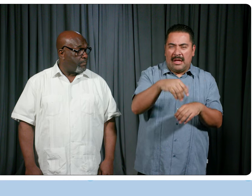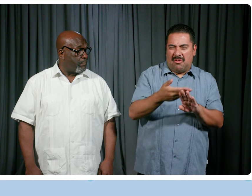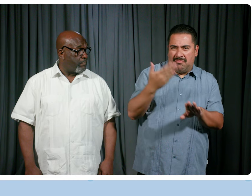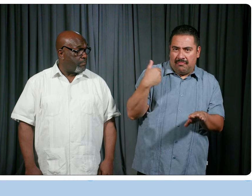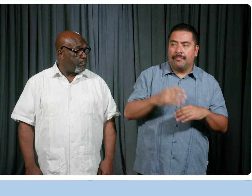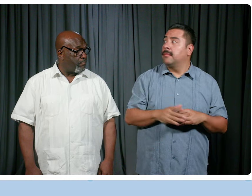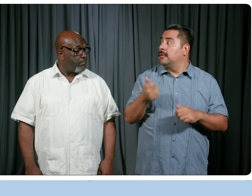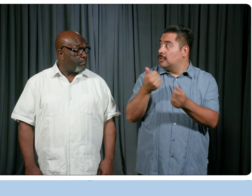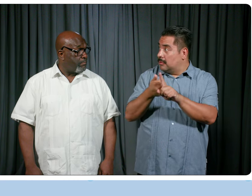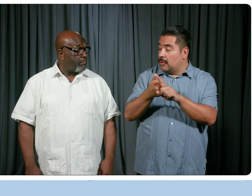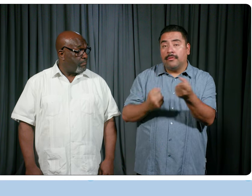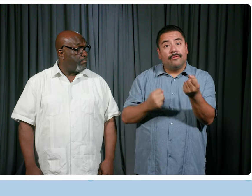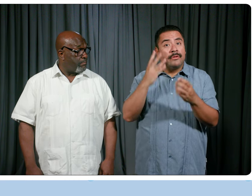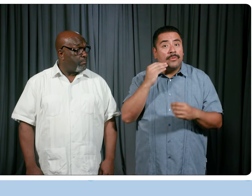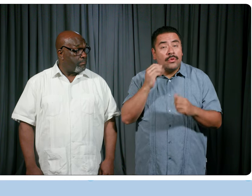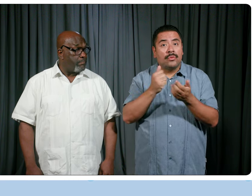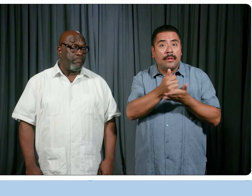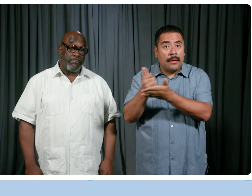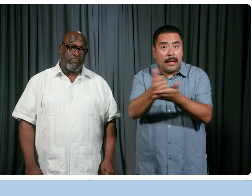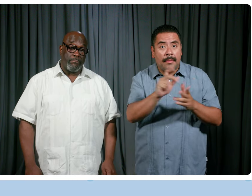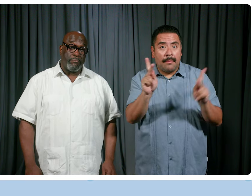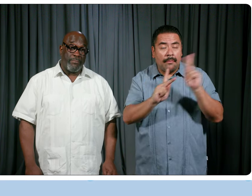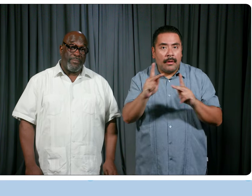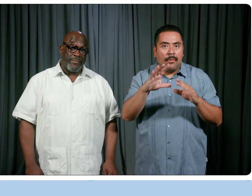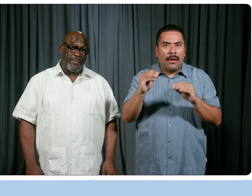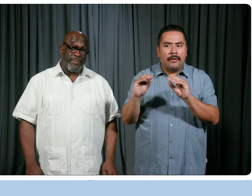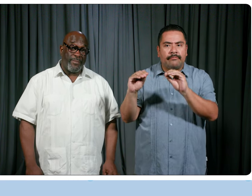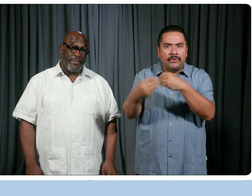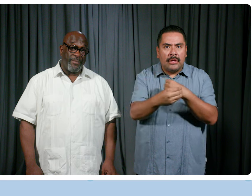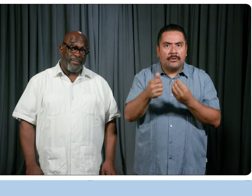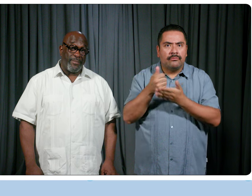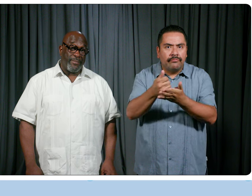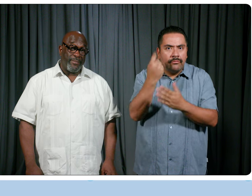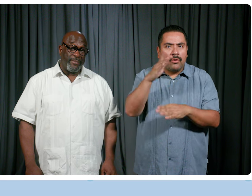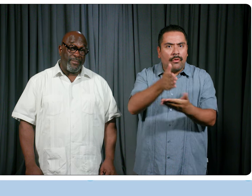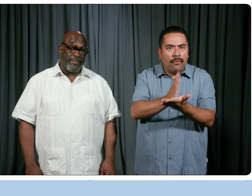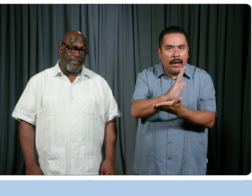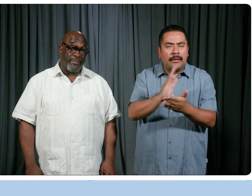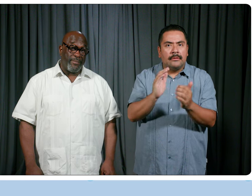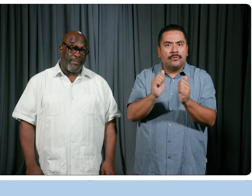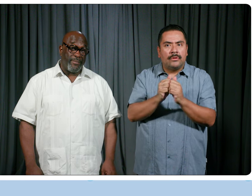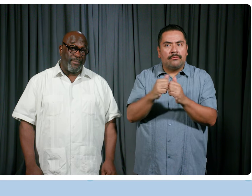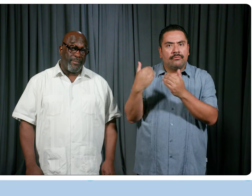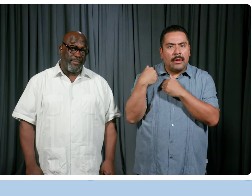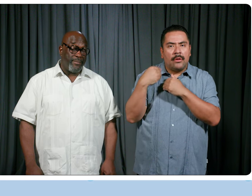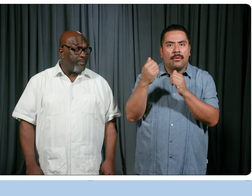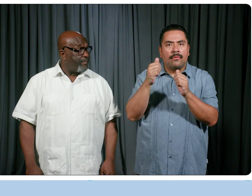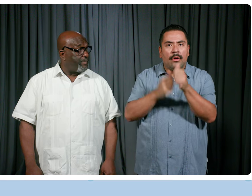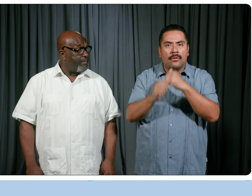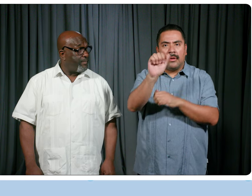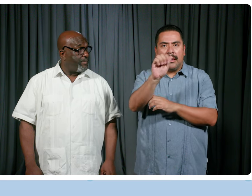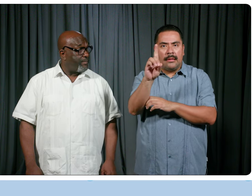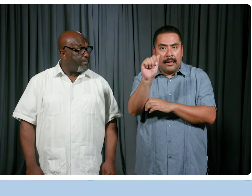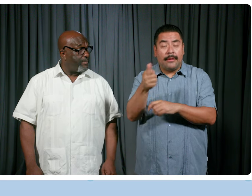experience assisting individuals and covered entities to understand their rights and responsibilities under the Americans with Disabilities Act. Robin